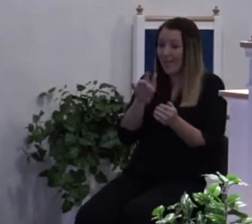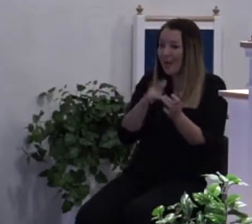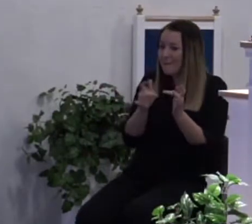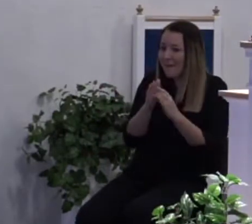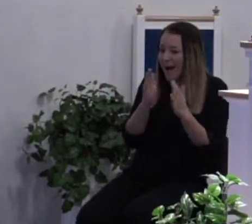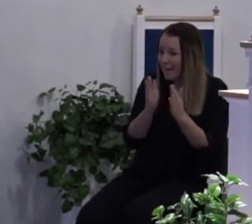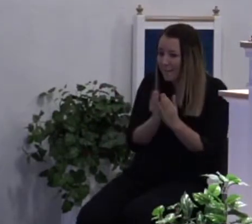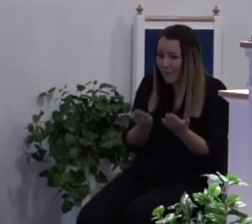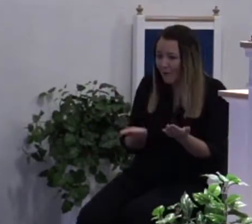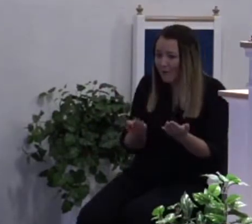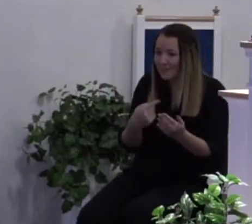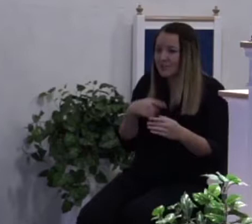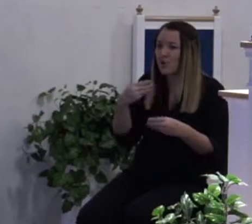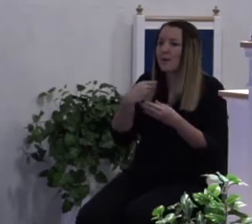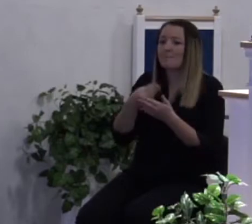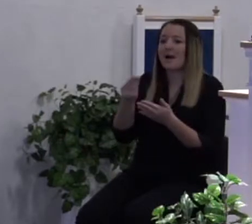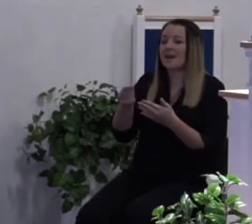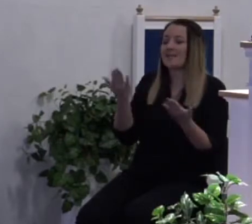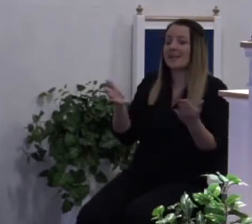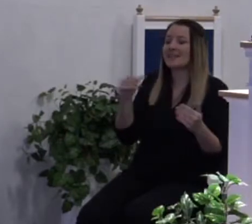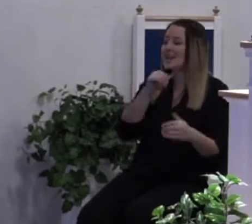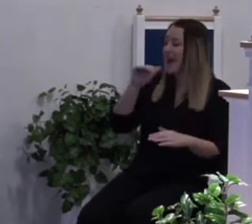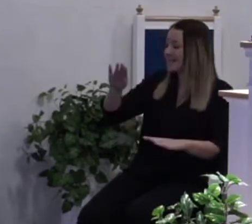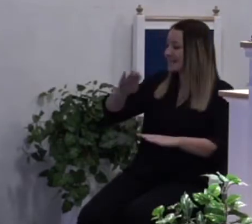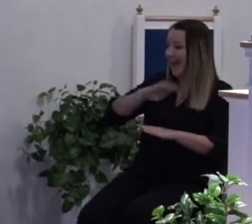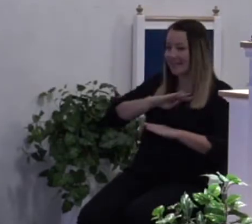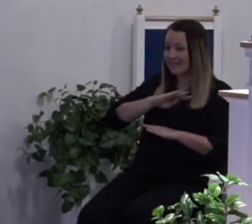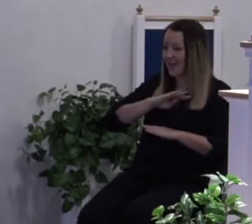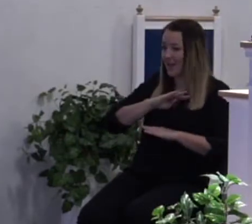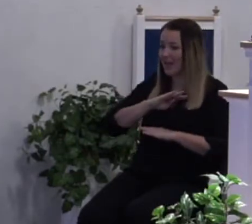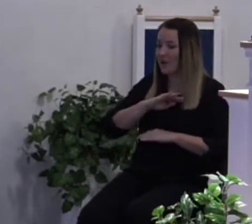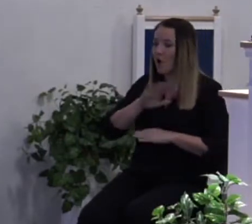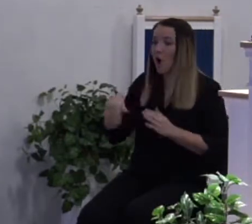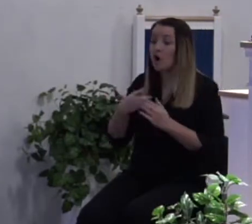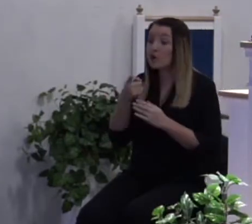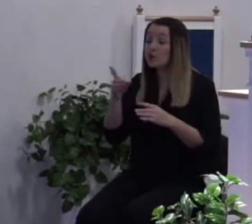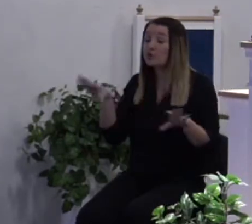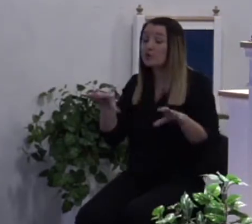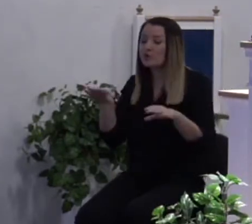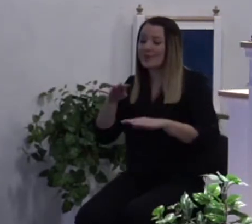which does not satisfy. All you have done is satisfied the one getting the money.